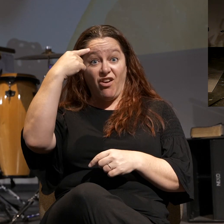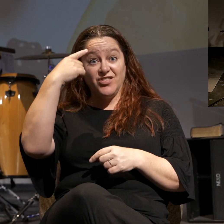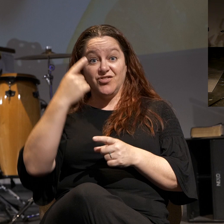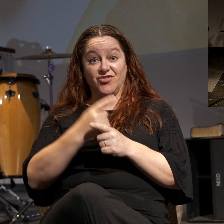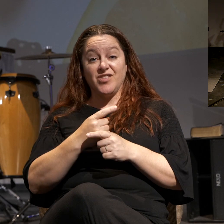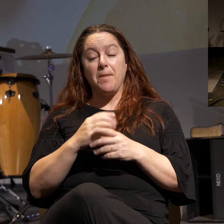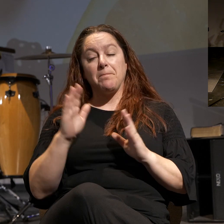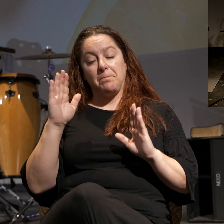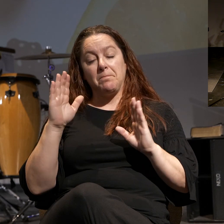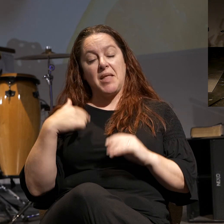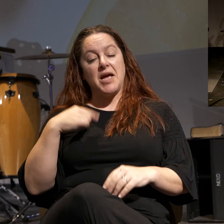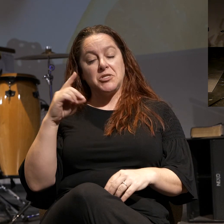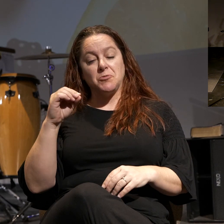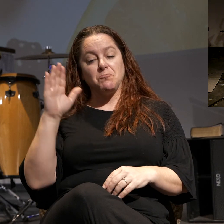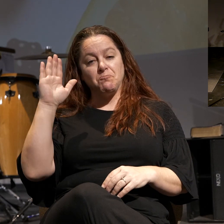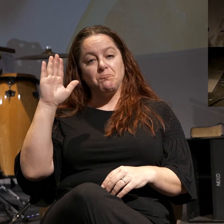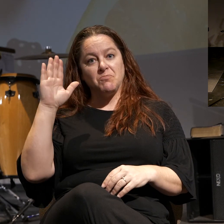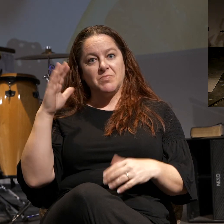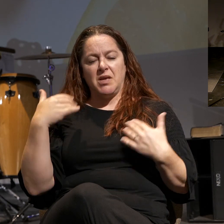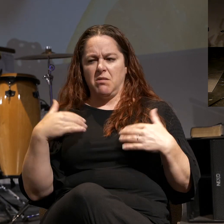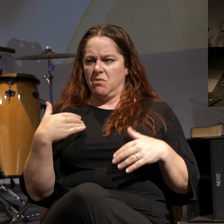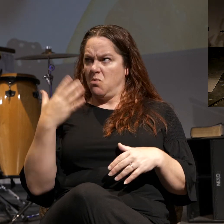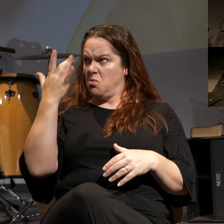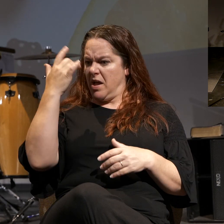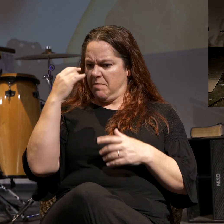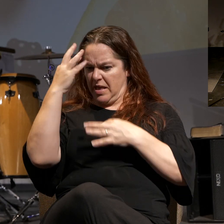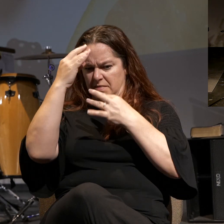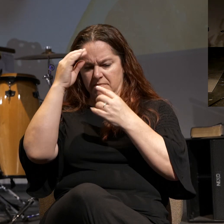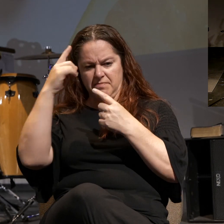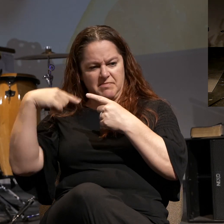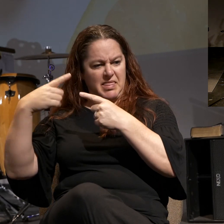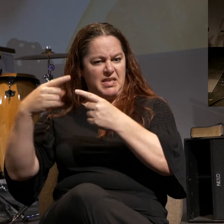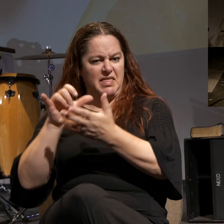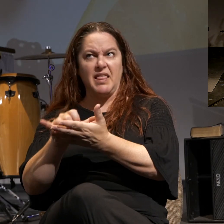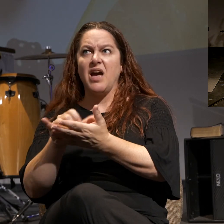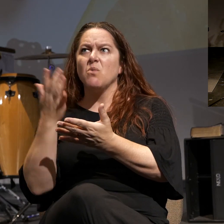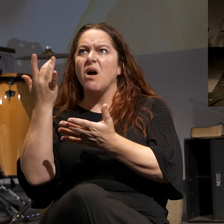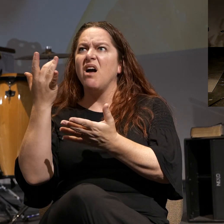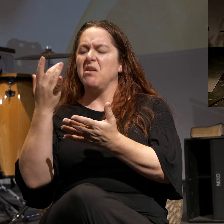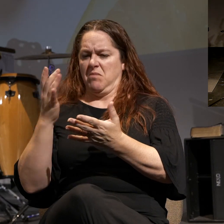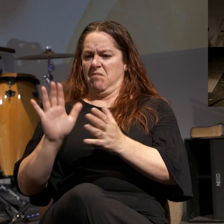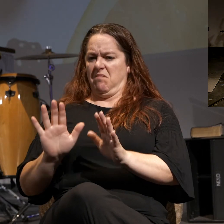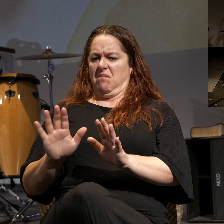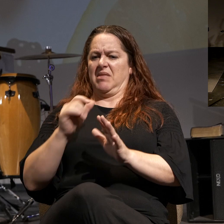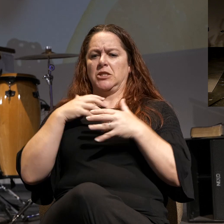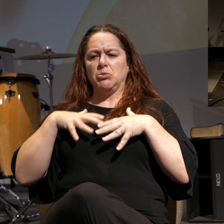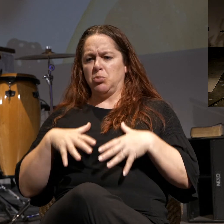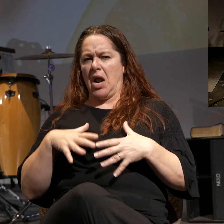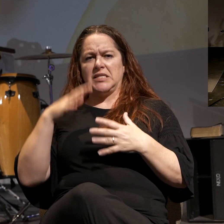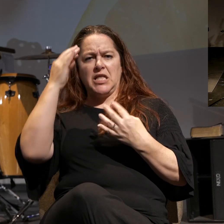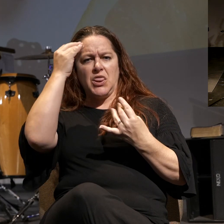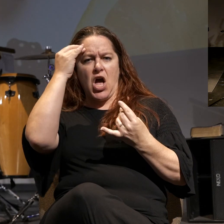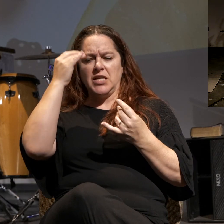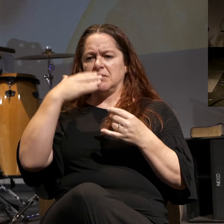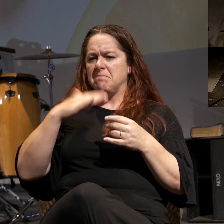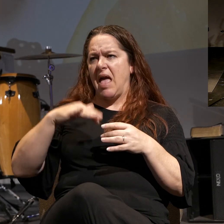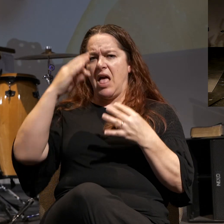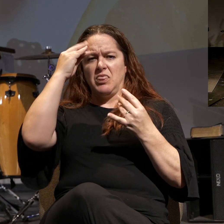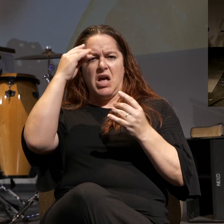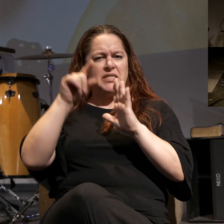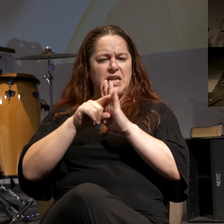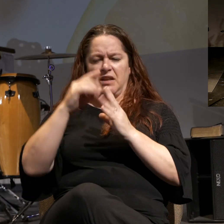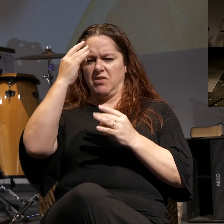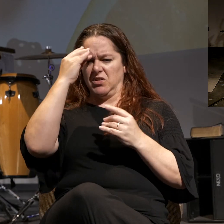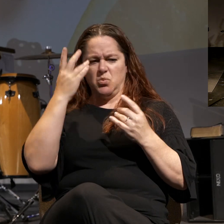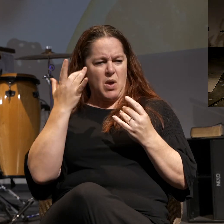Yeah, I do. It's like, oh my goodness, why am I thinking that? That's dumb. Those are depressing thoughts. Those are bad thoughts. Those are negative thoughts.